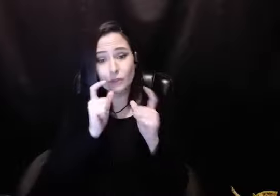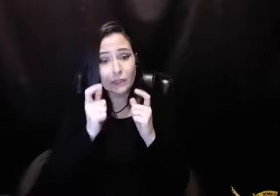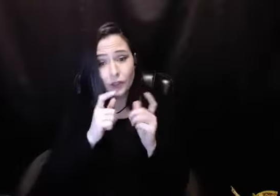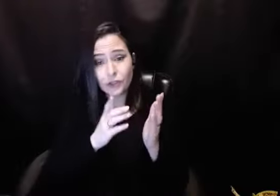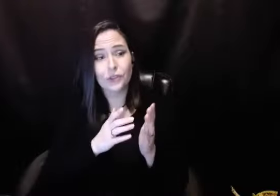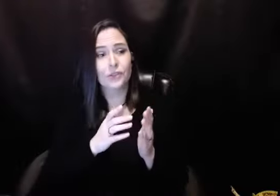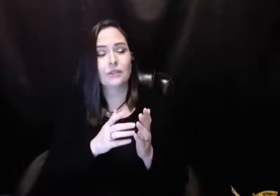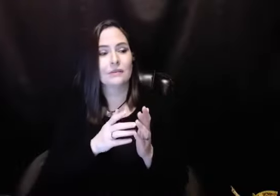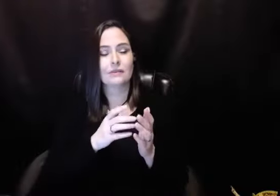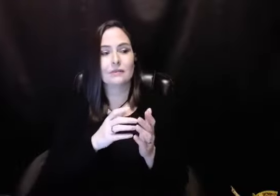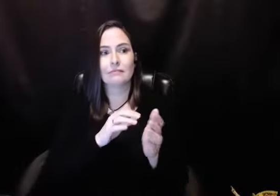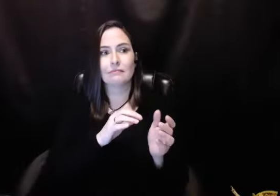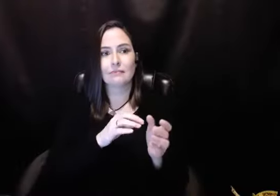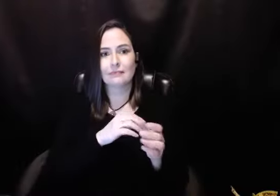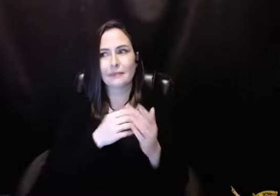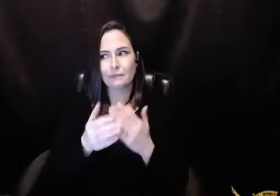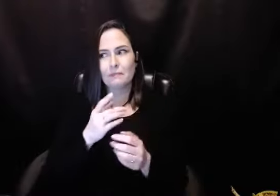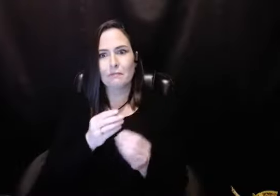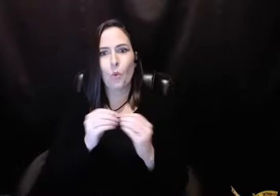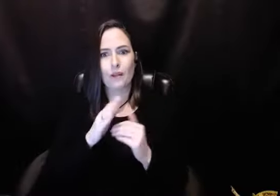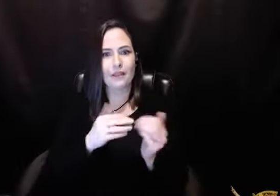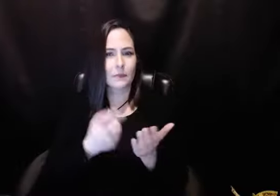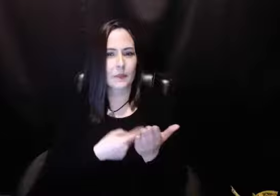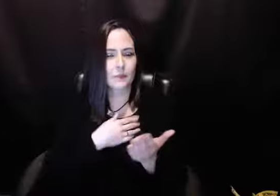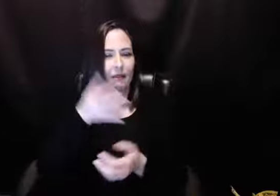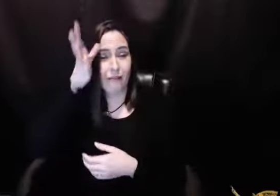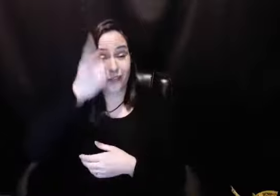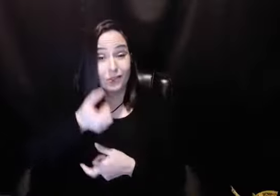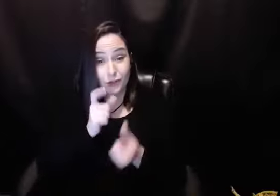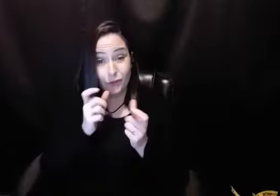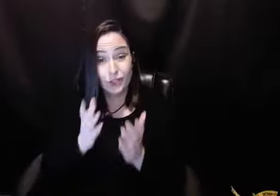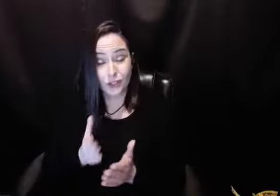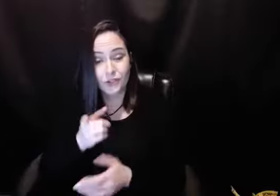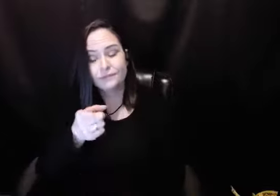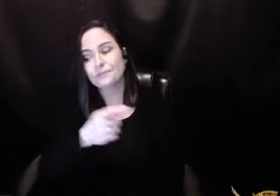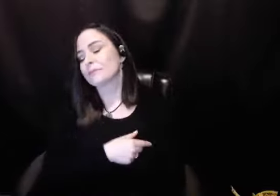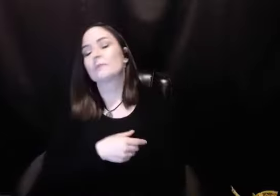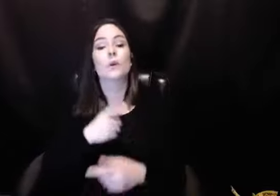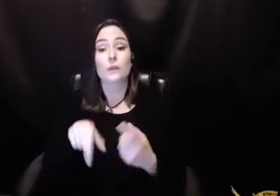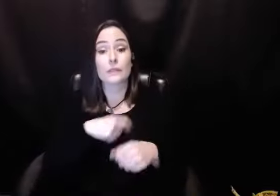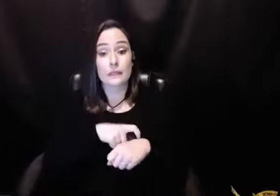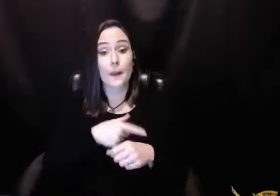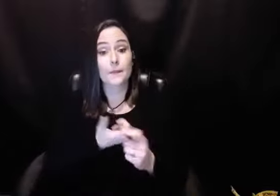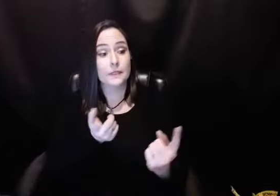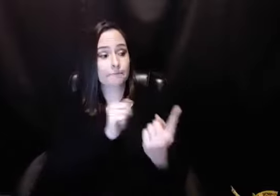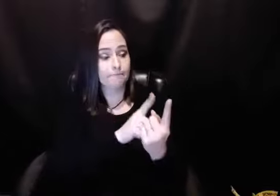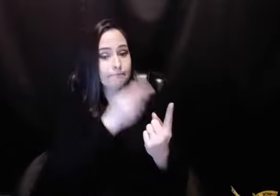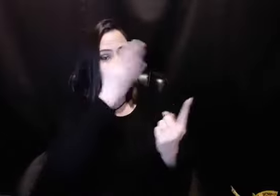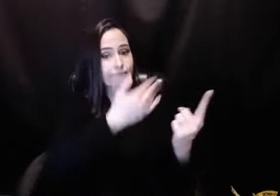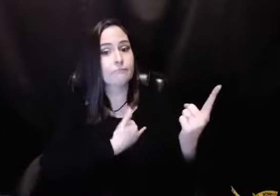as much resentment against my mother, the non-drinker, as I did against the drinker. And so I had a really difficult relationship with